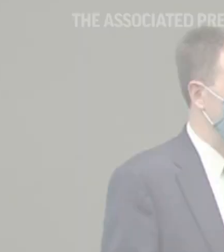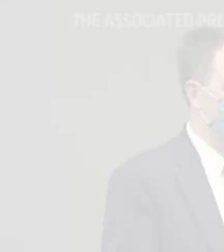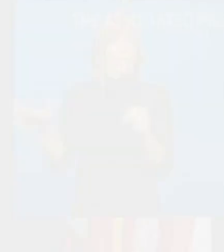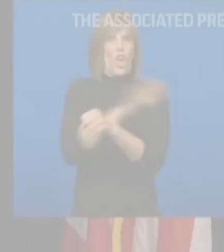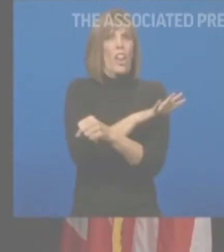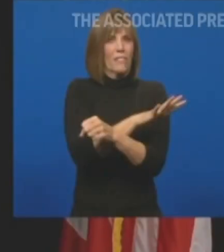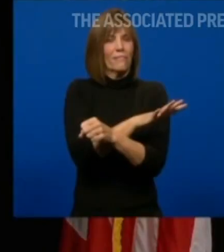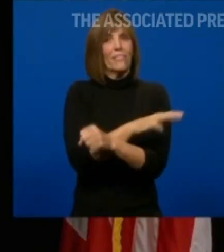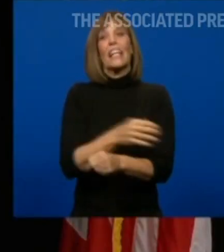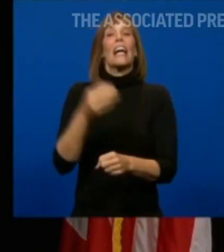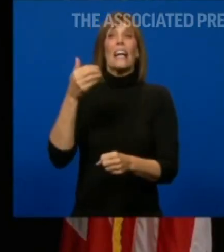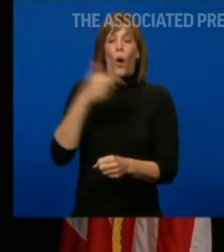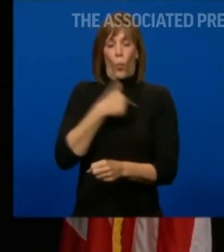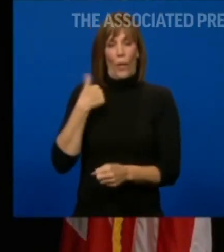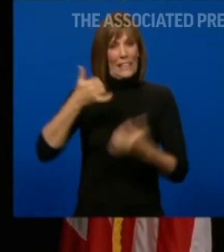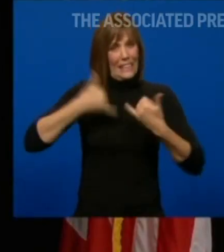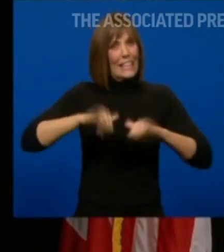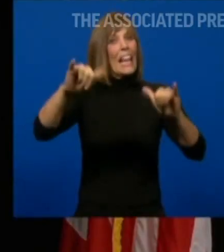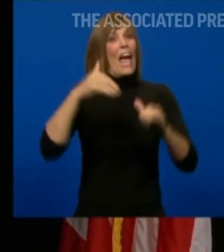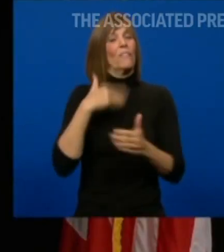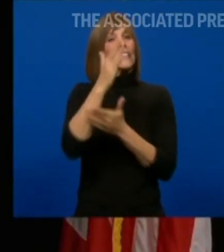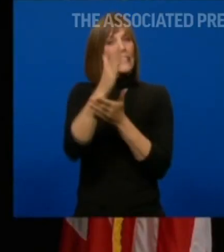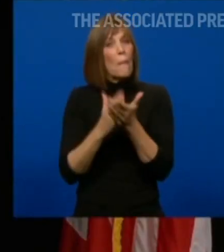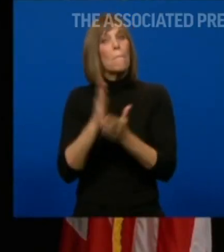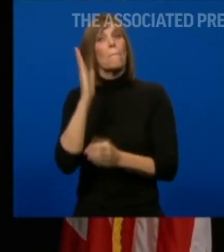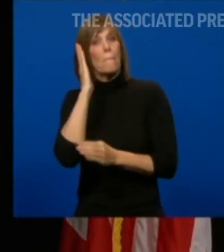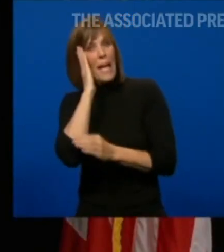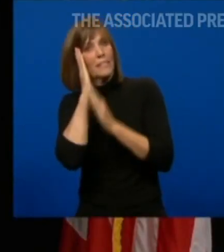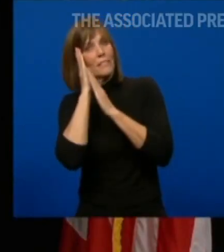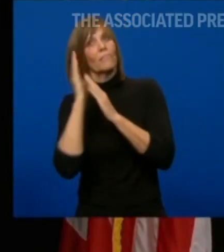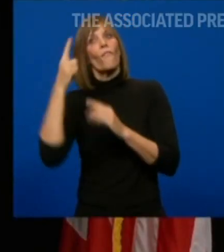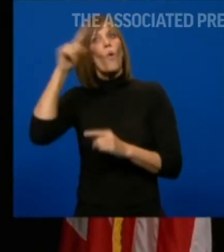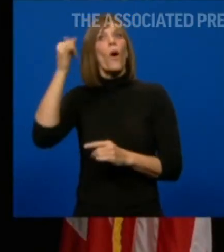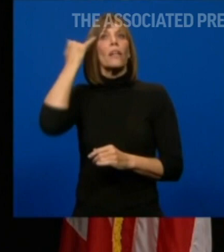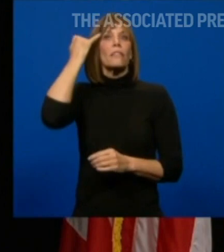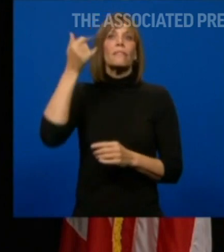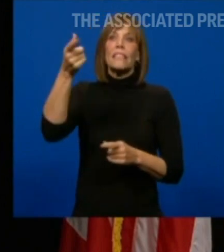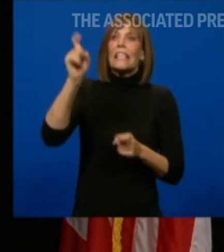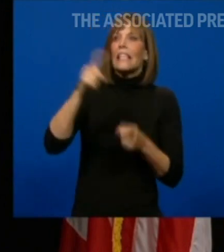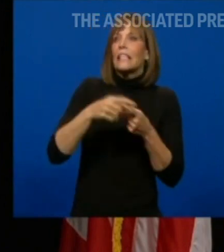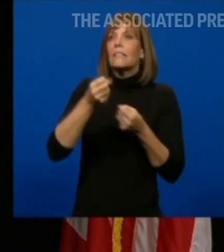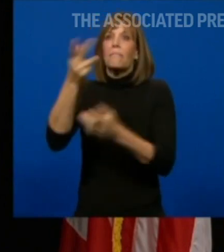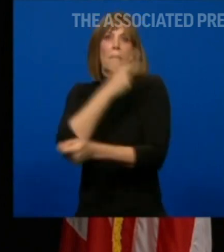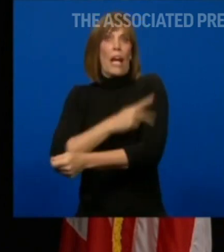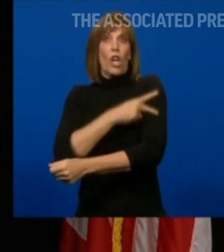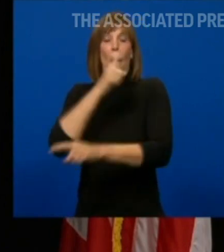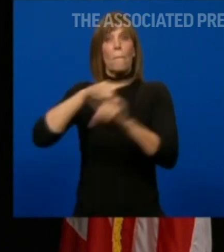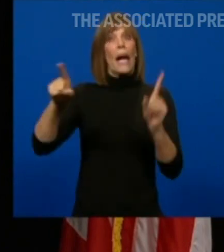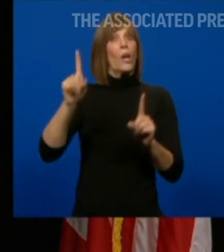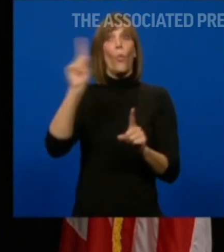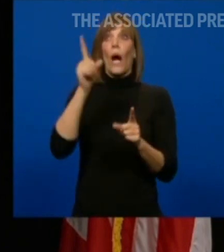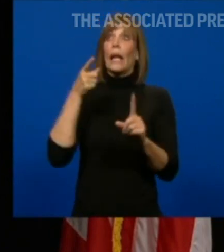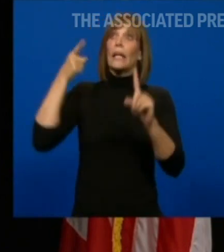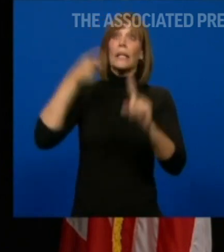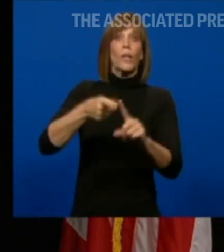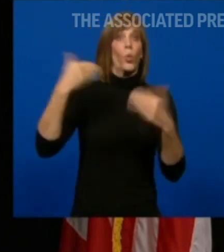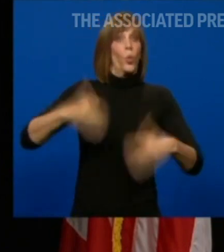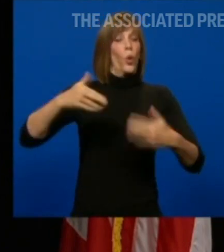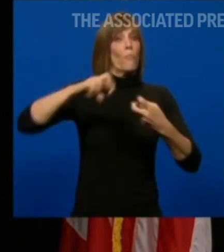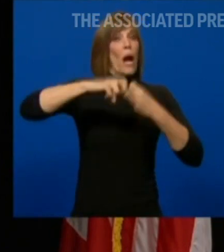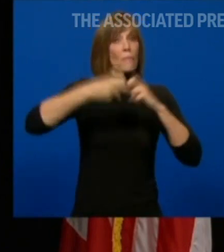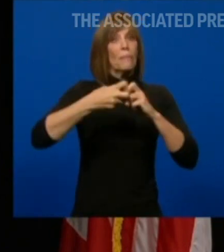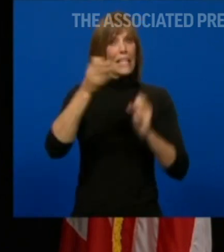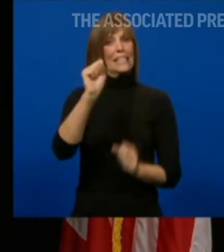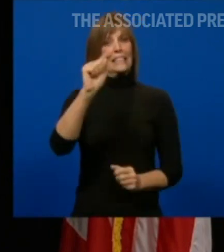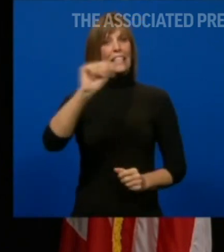While beds still are available for patient care, staffing them is becoming increasingly challenging as